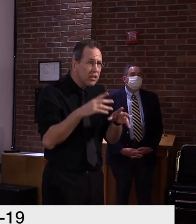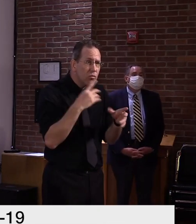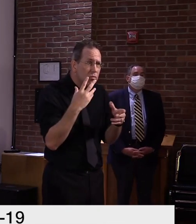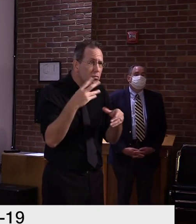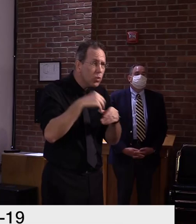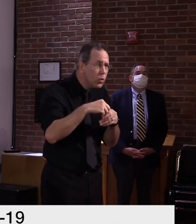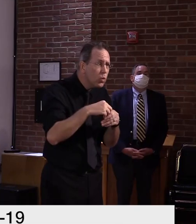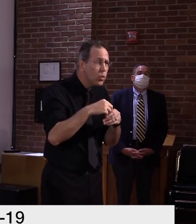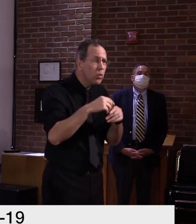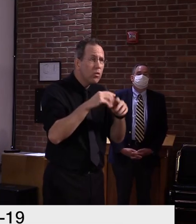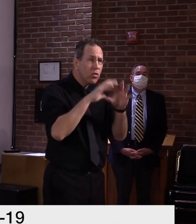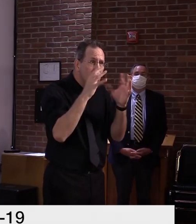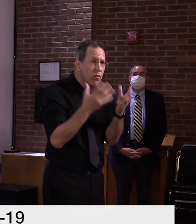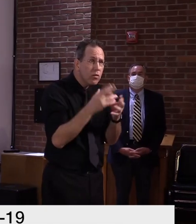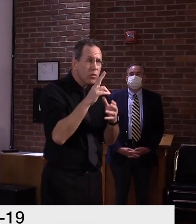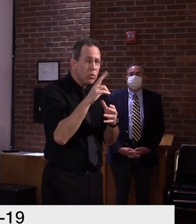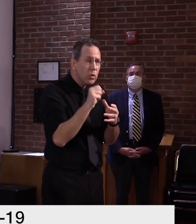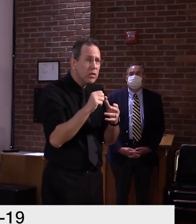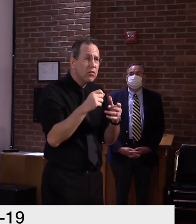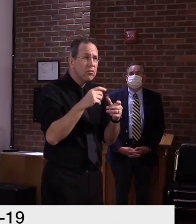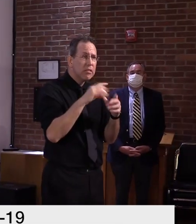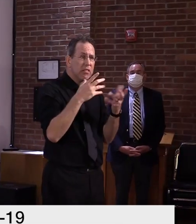Ed, Newport Daily Express.